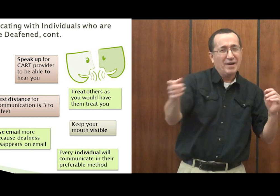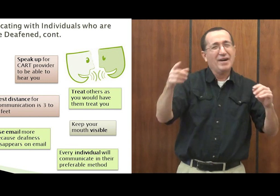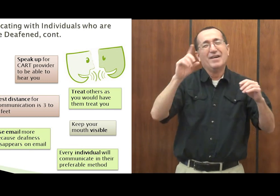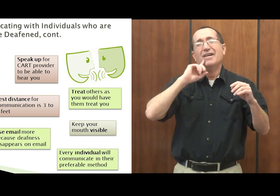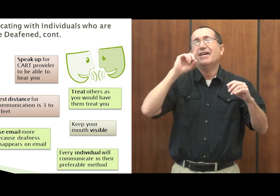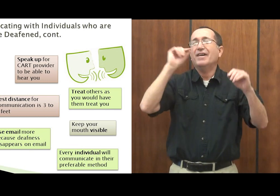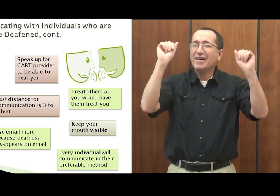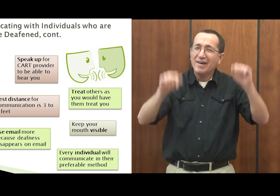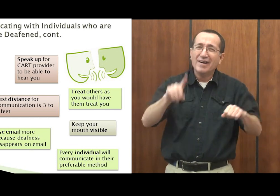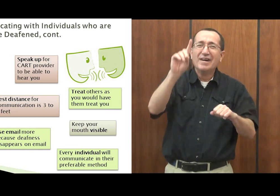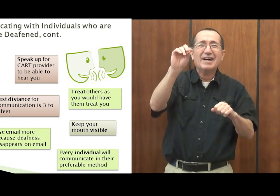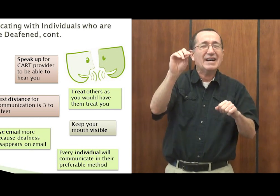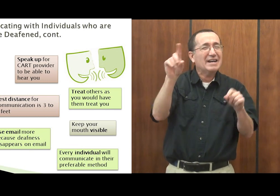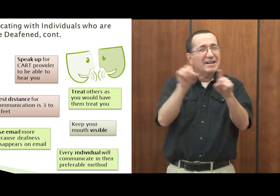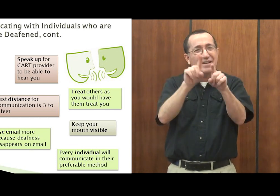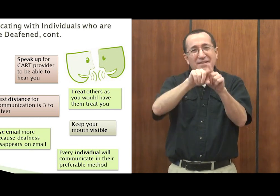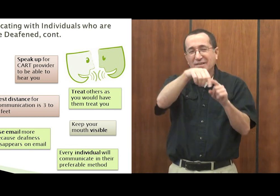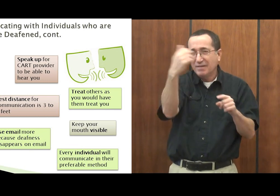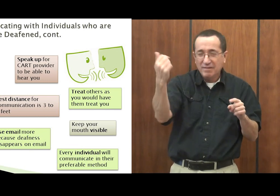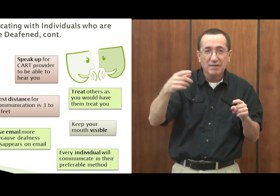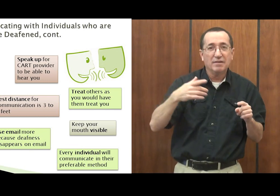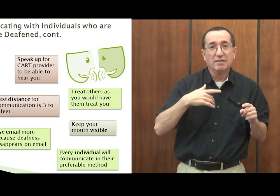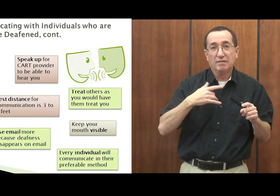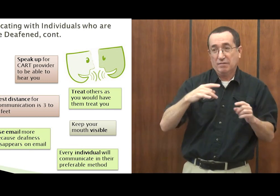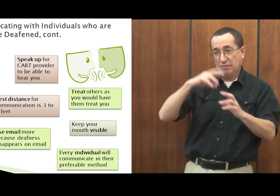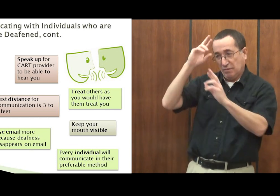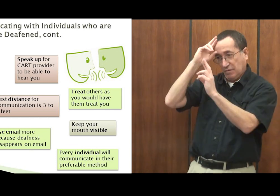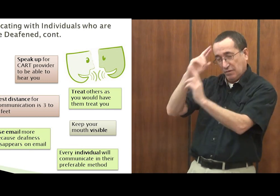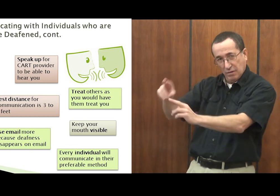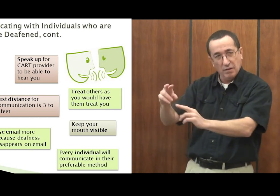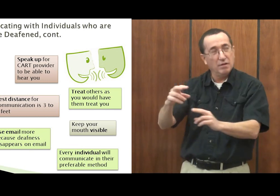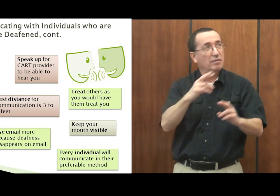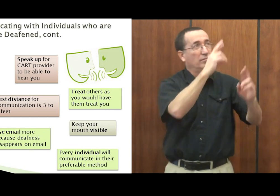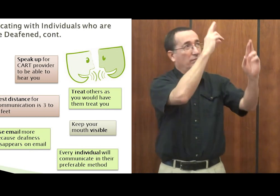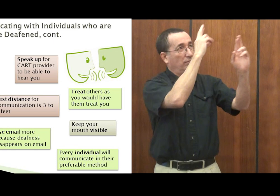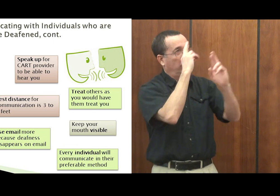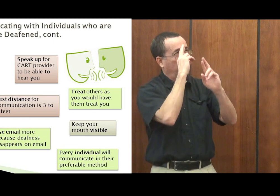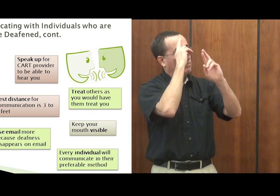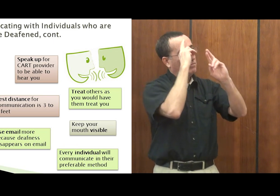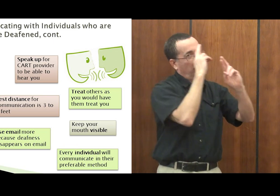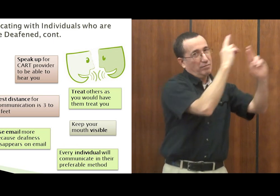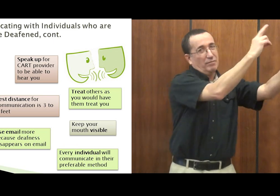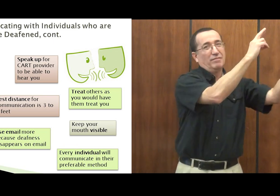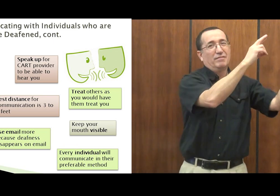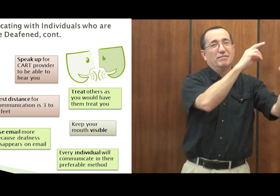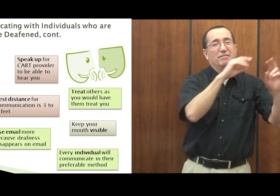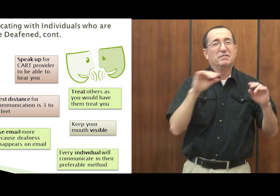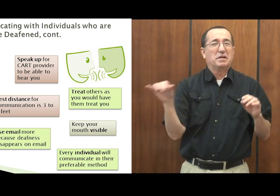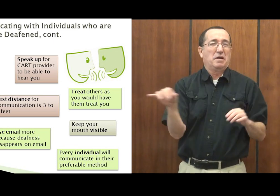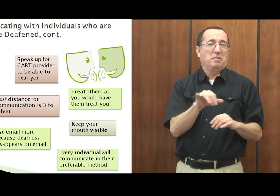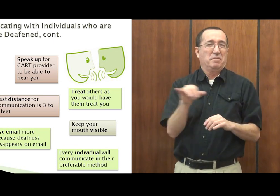We are just the same as you. Deaf people can do anything a hearing person can do. It's just a mutual respect kind of thing.